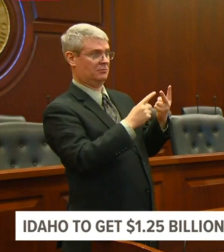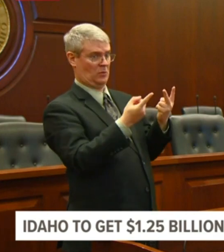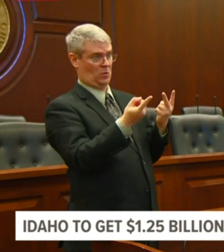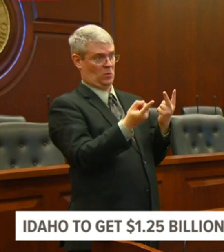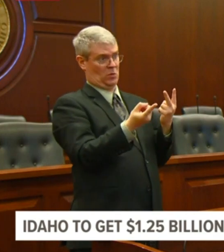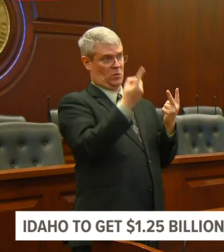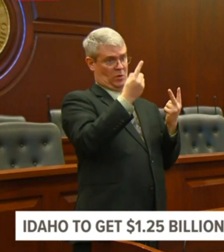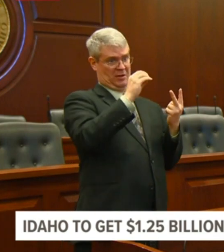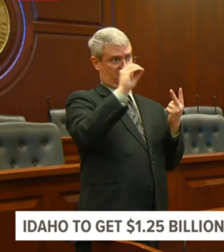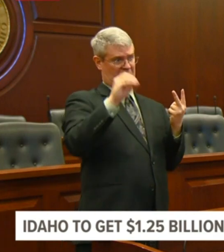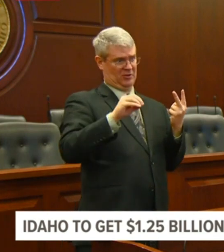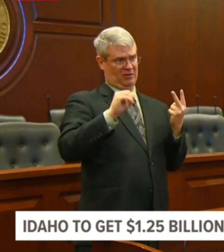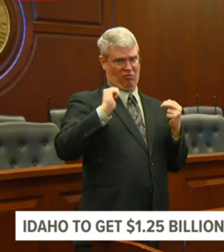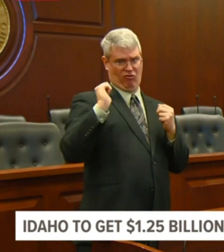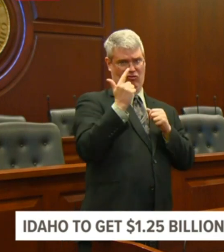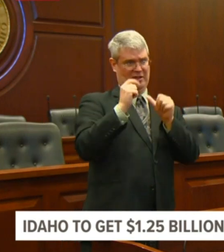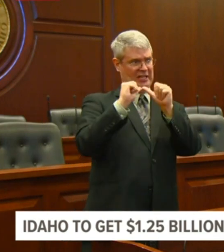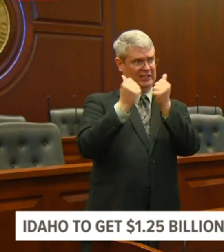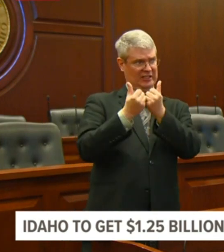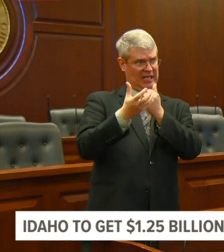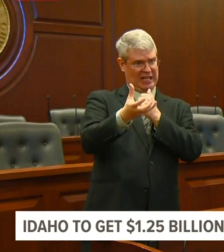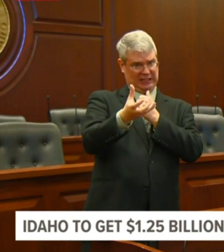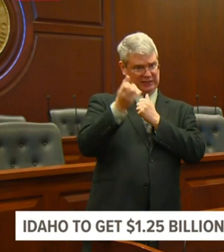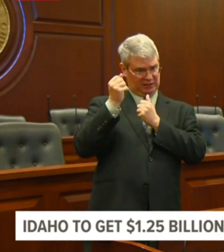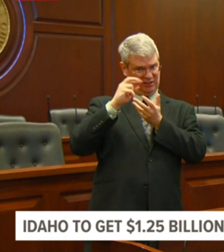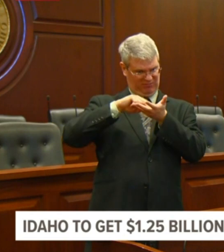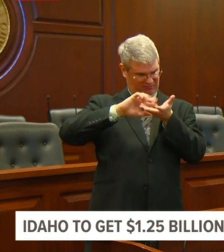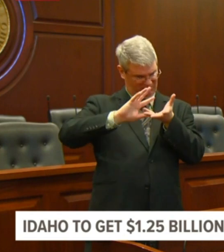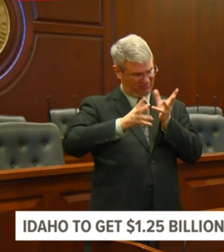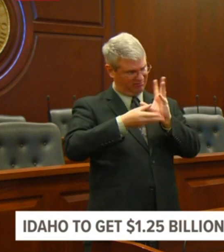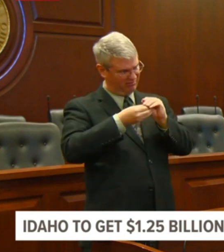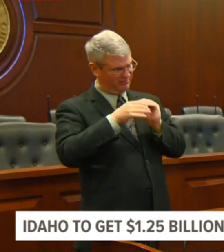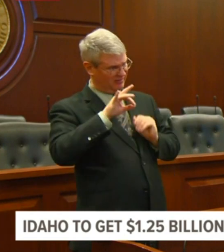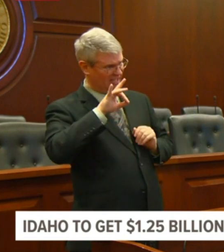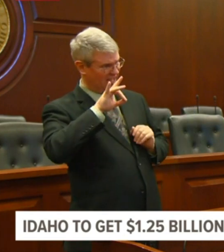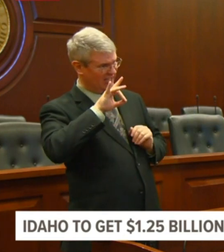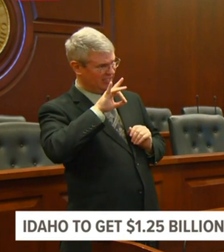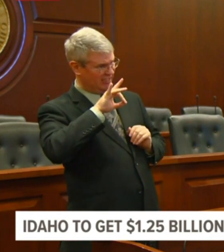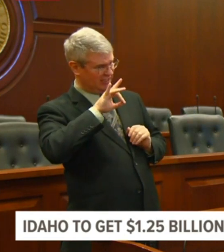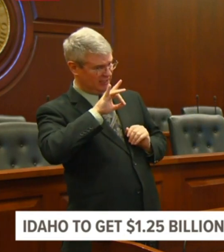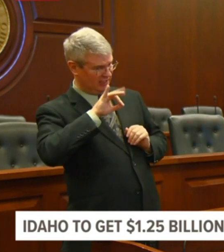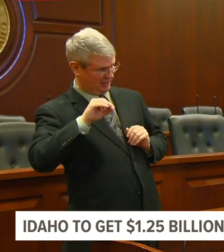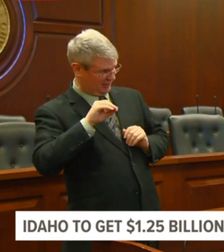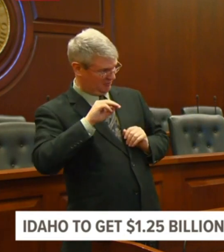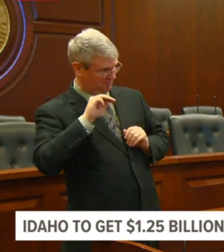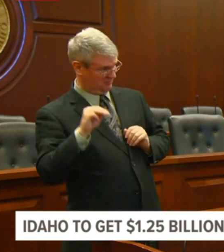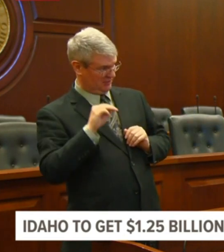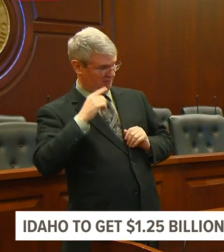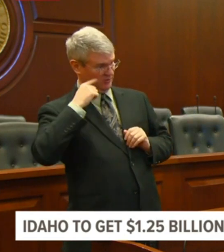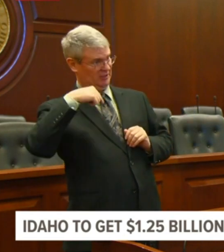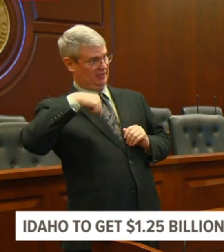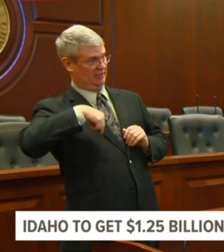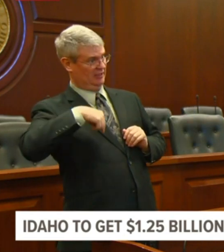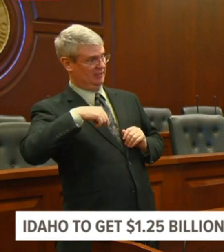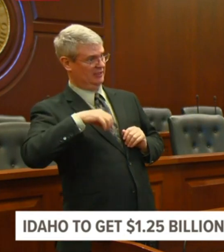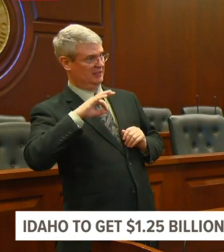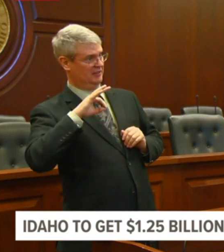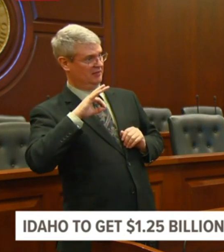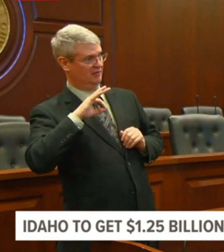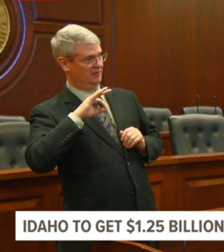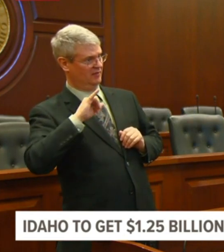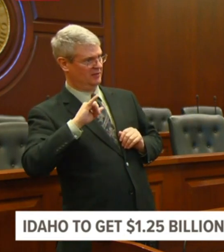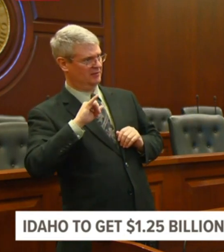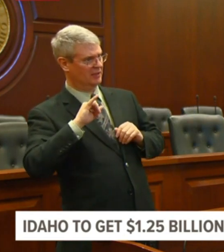Correct. So that's roughly $80 million this fiscal year. What's the expense side of that? What's that money help you do?